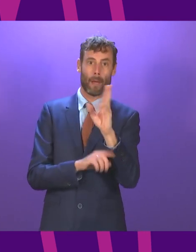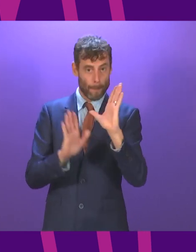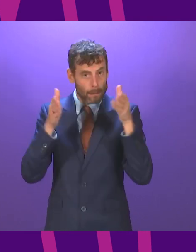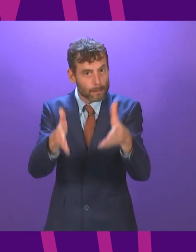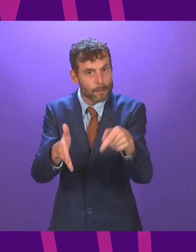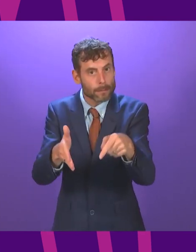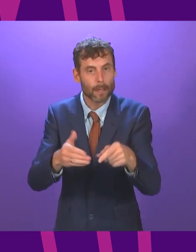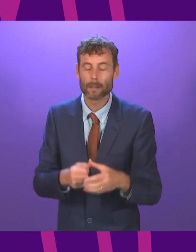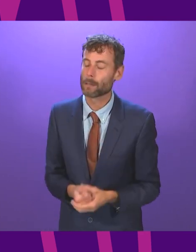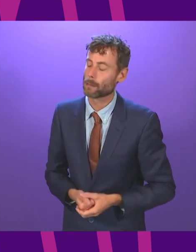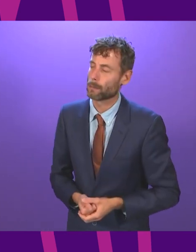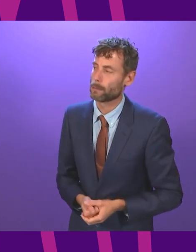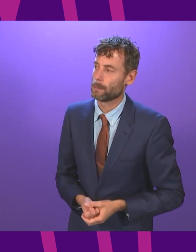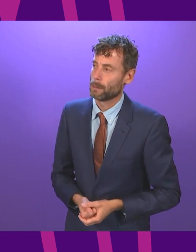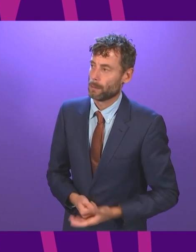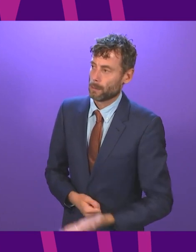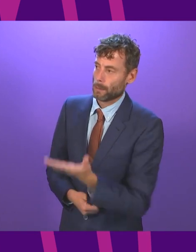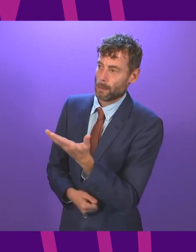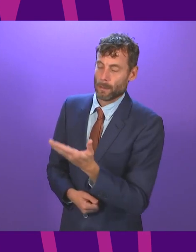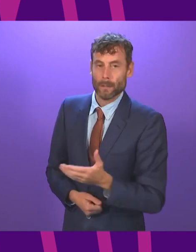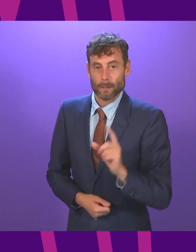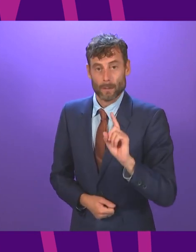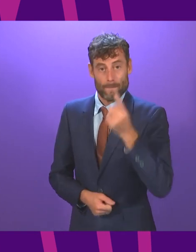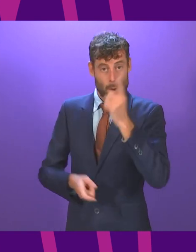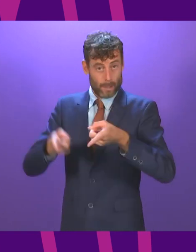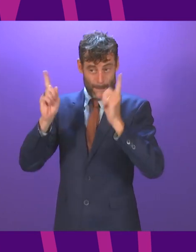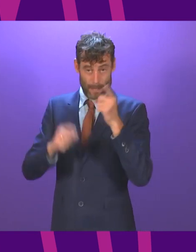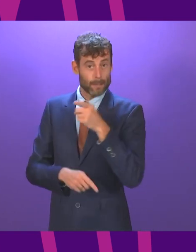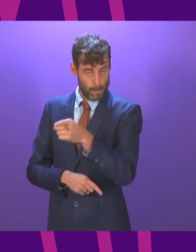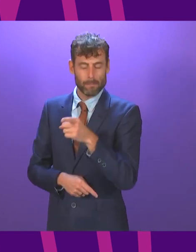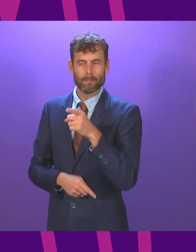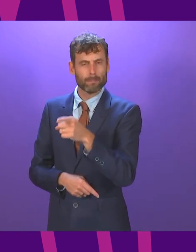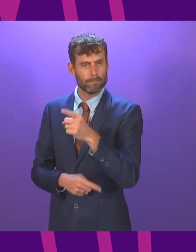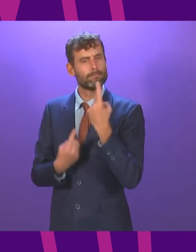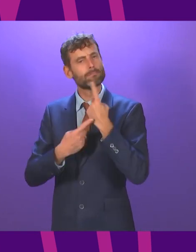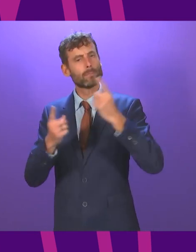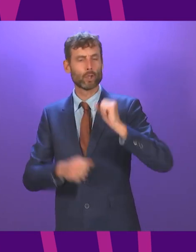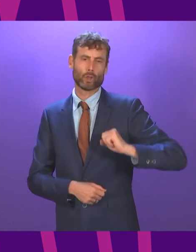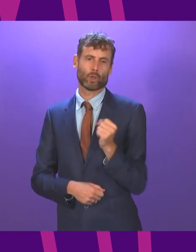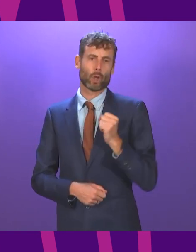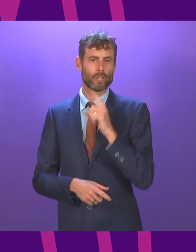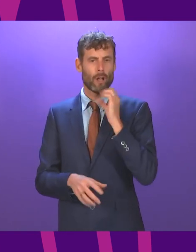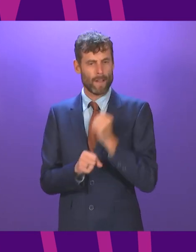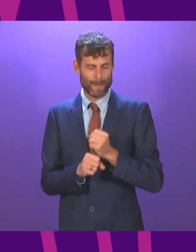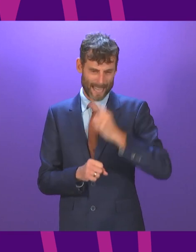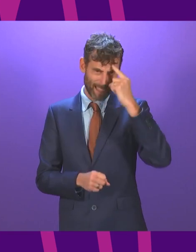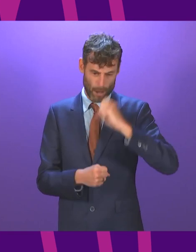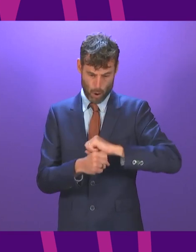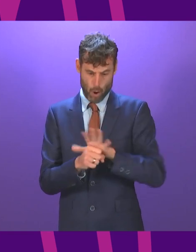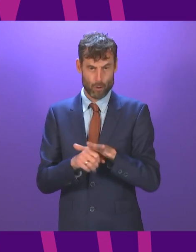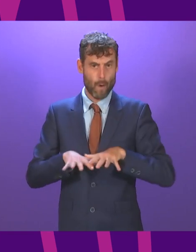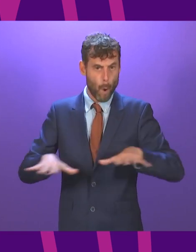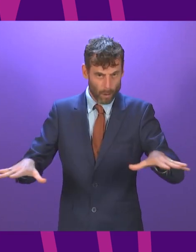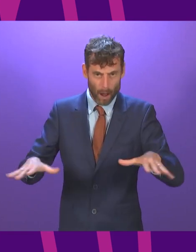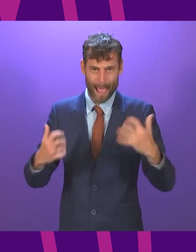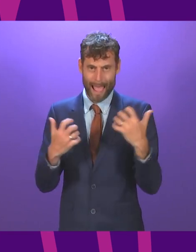Thank you for signing off, sir. First Minister, I acknowledge the Scottish Government commitment to prioritising the COVID recovery. However, as you said